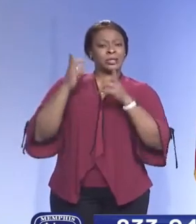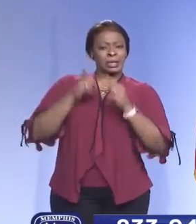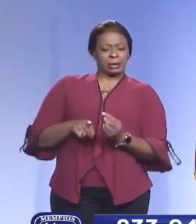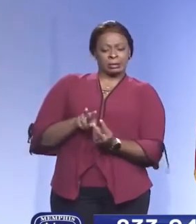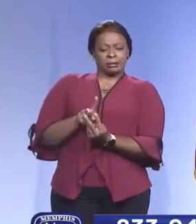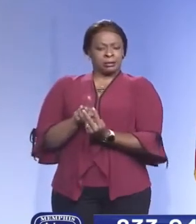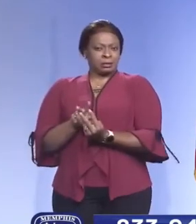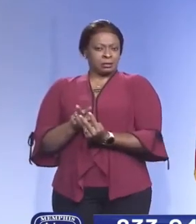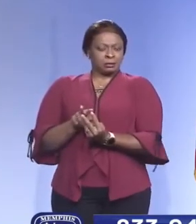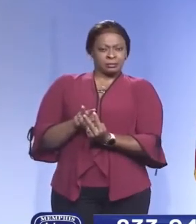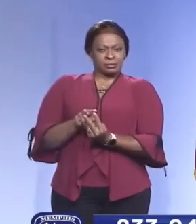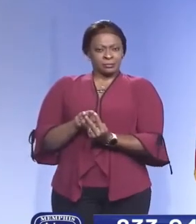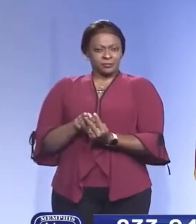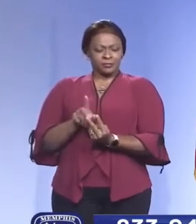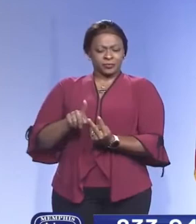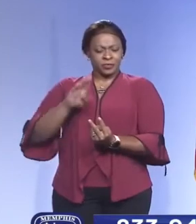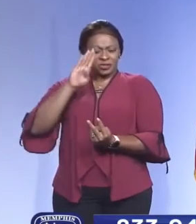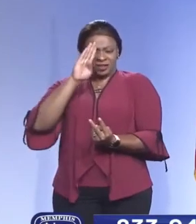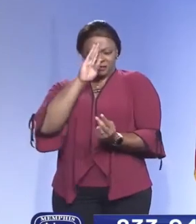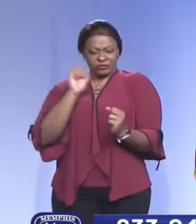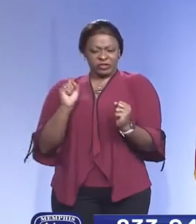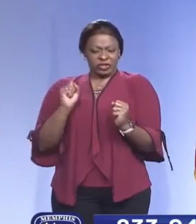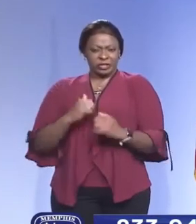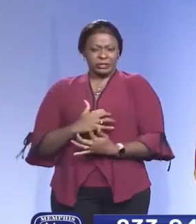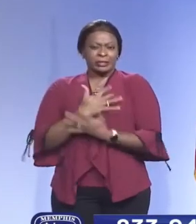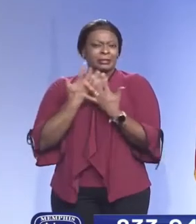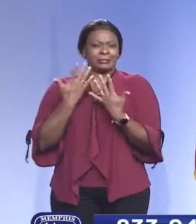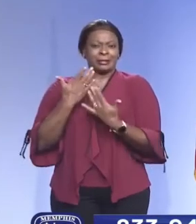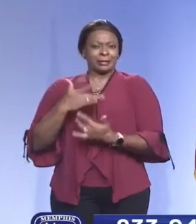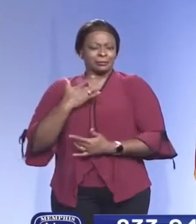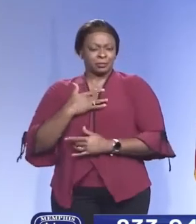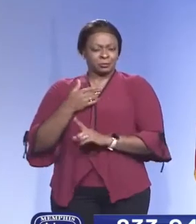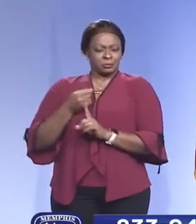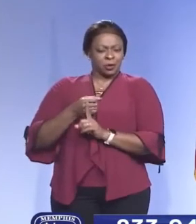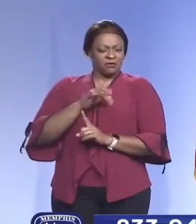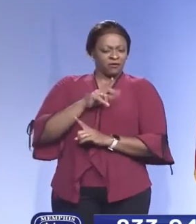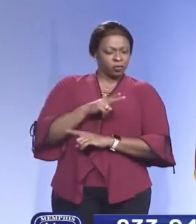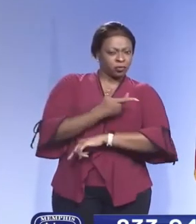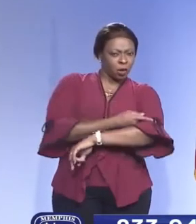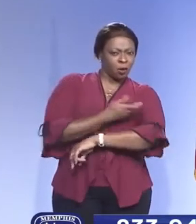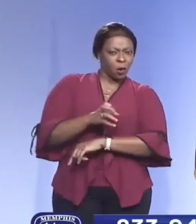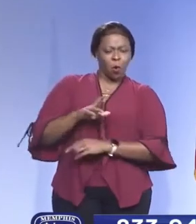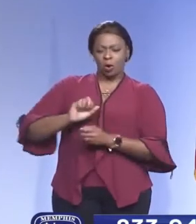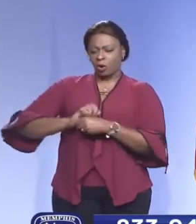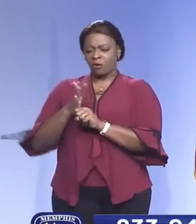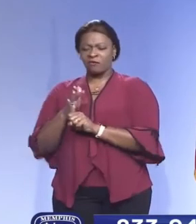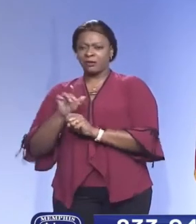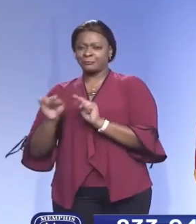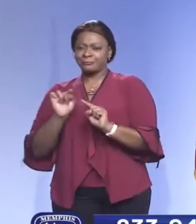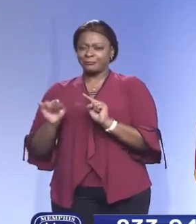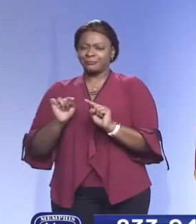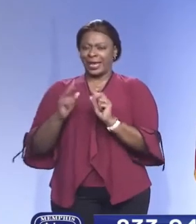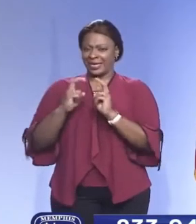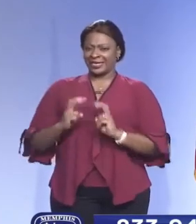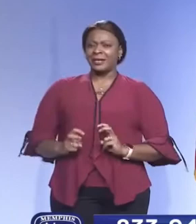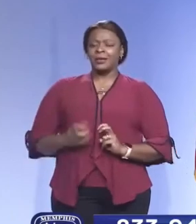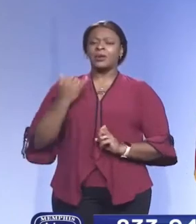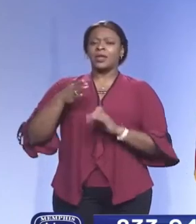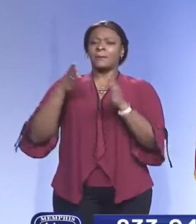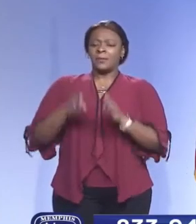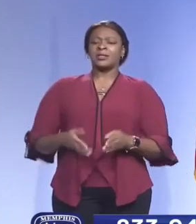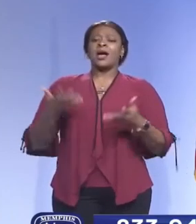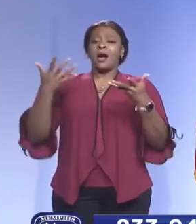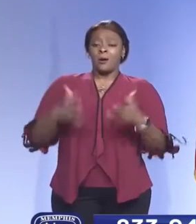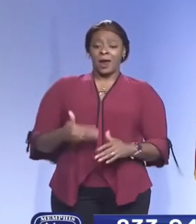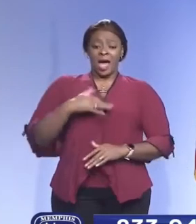okay, this fever, chills, and symptoms, is this flu, this COVID, knowing that a person has